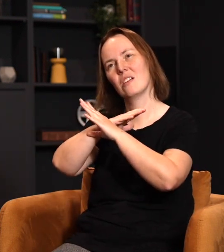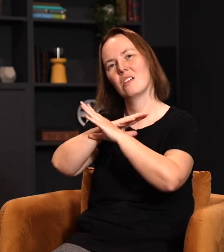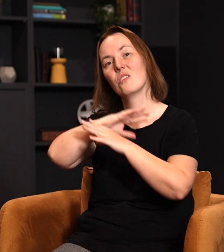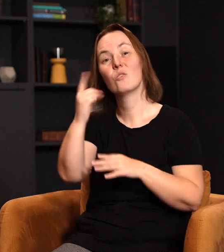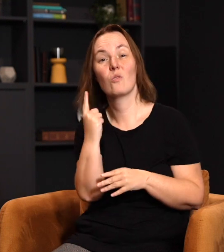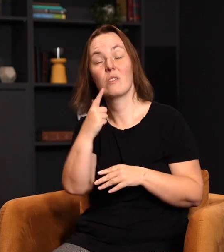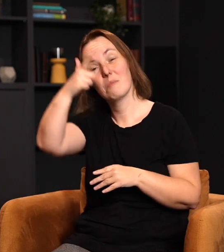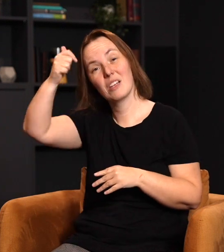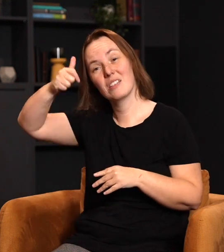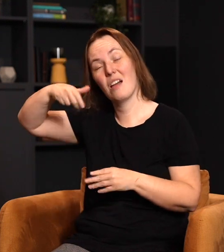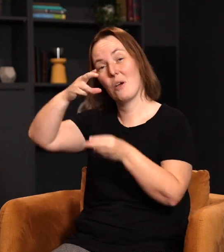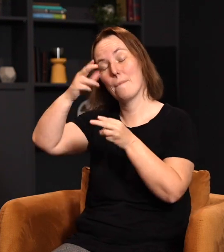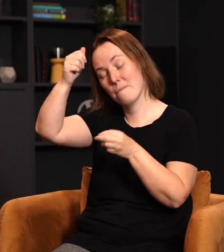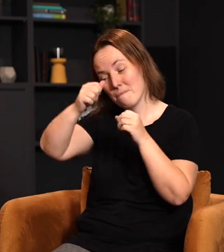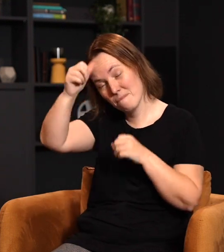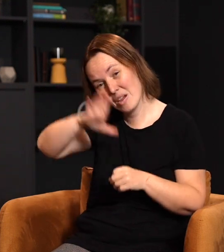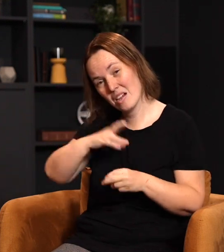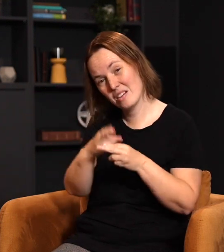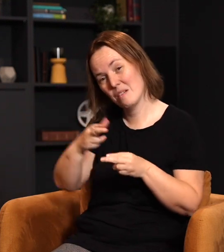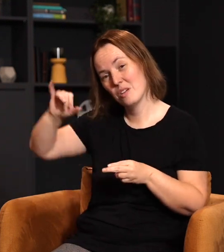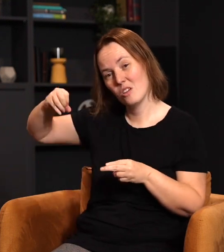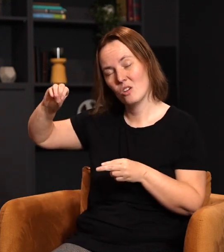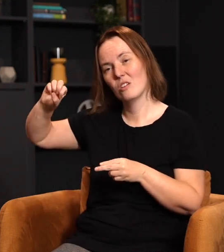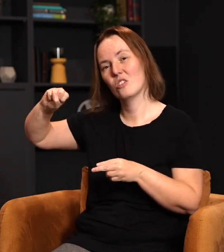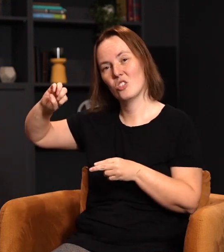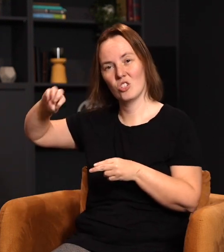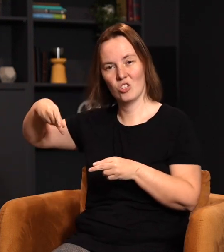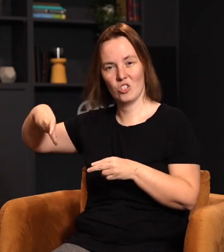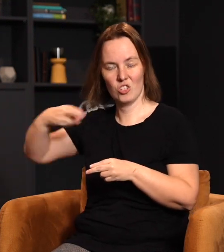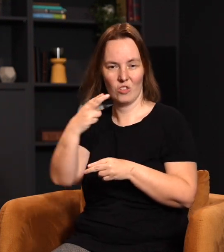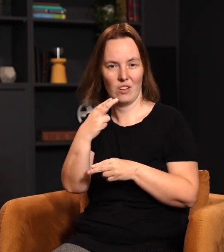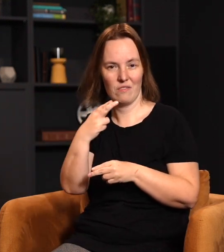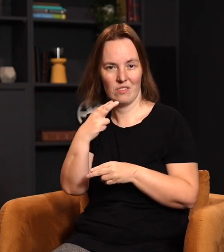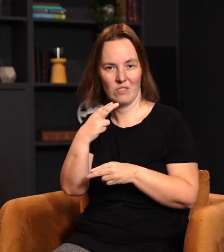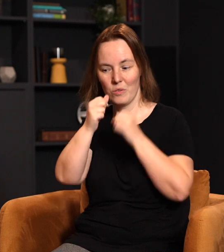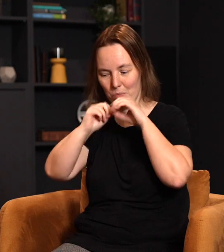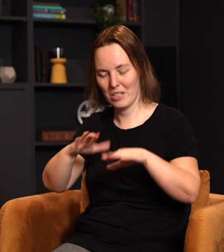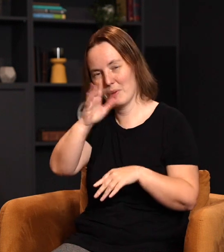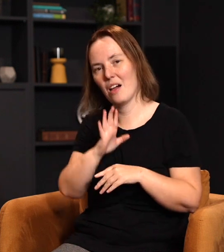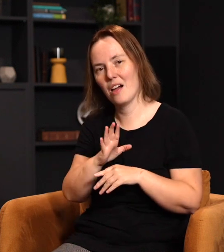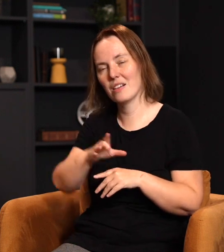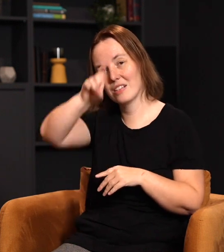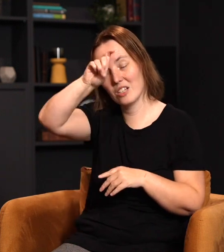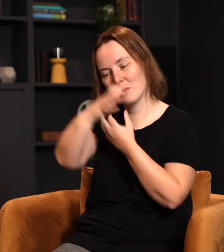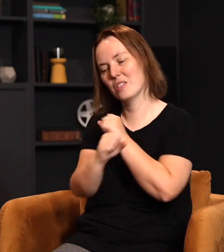of a man named Joseph who was blessed by God and in a position of influence. Egypt was